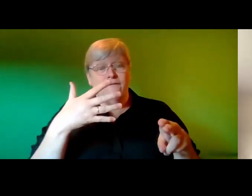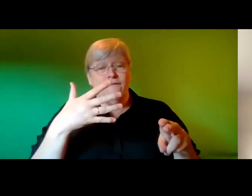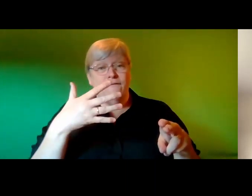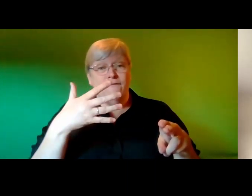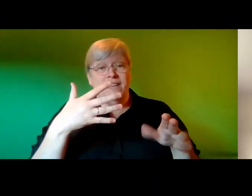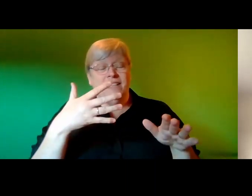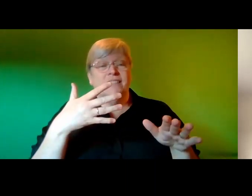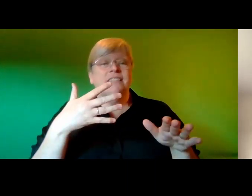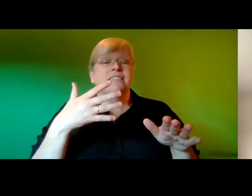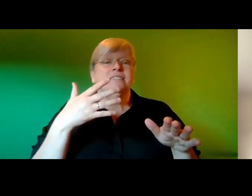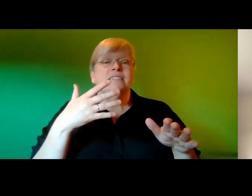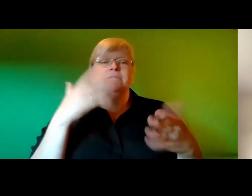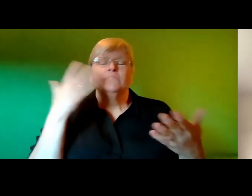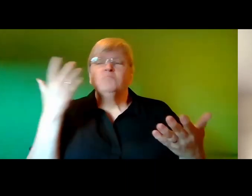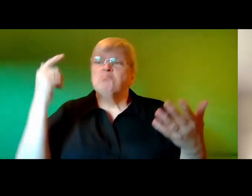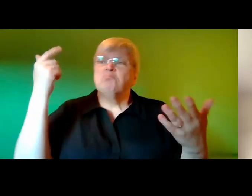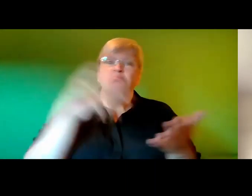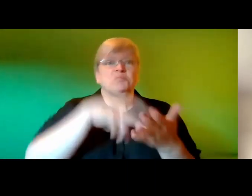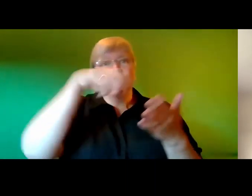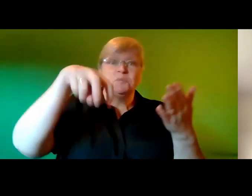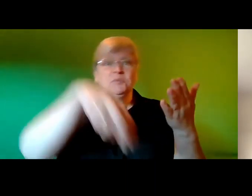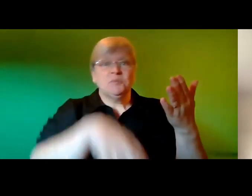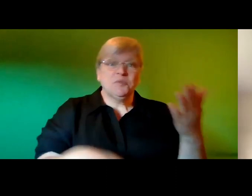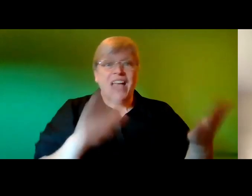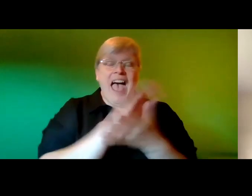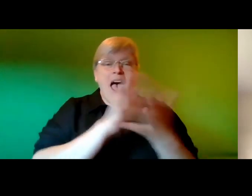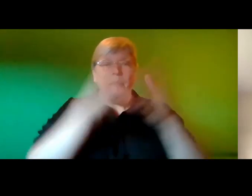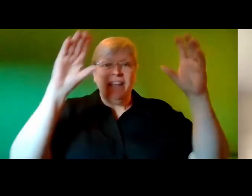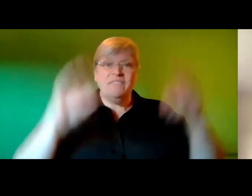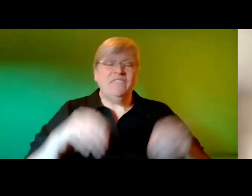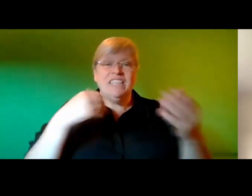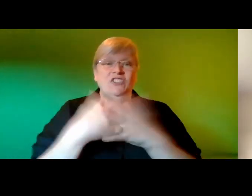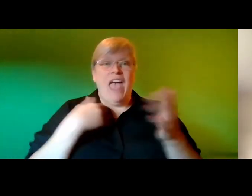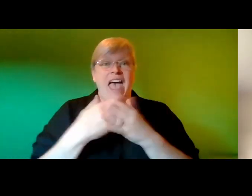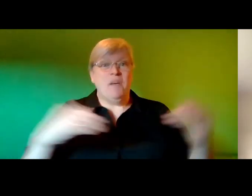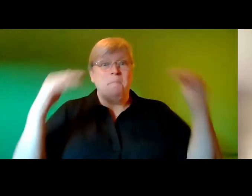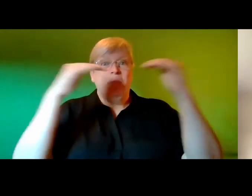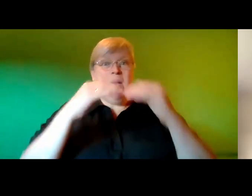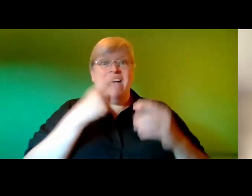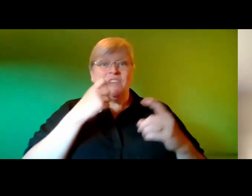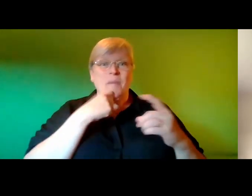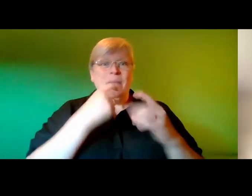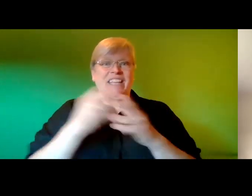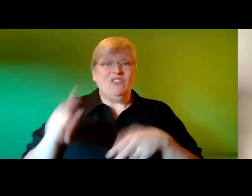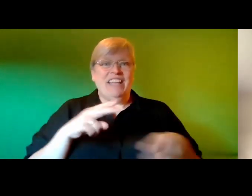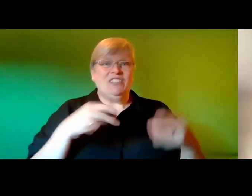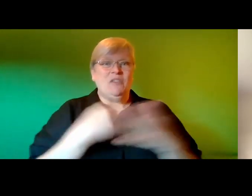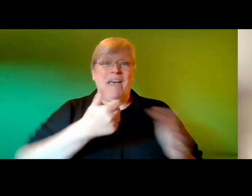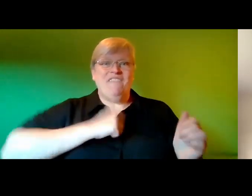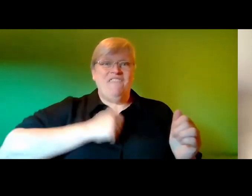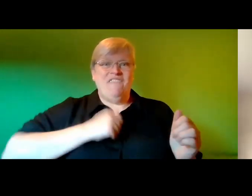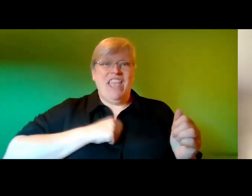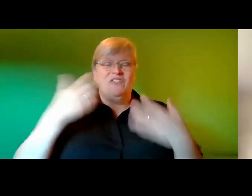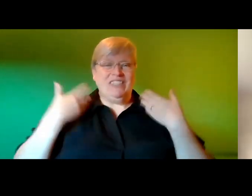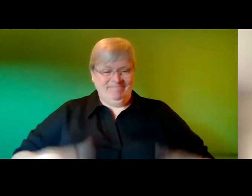clattered down the stairs loudly happy to be out of my school uniform and into my matching pink track suit it's my favorite outfit and i wear it especially